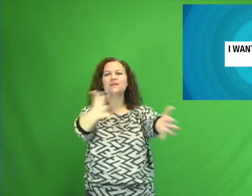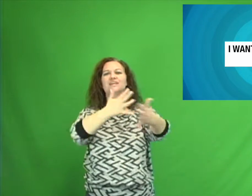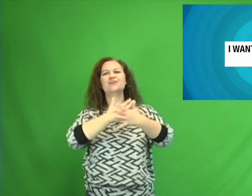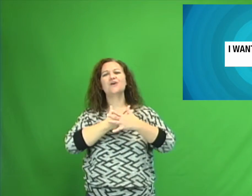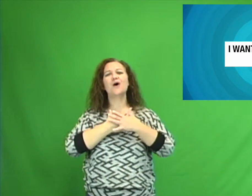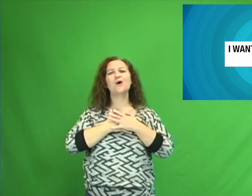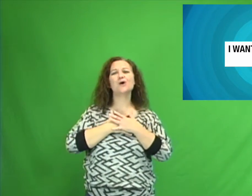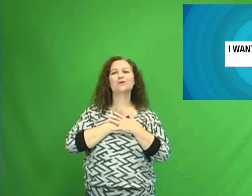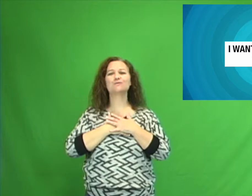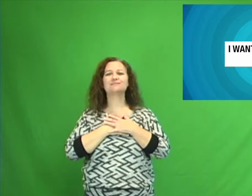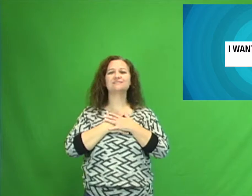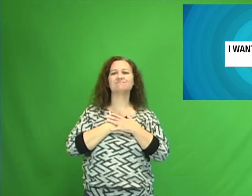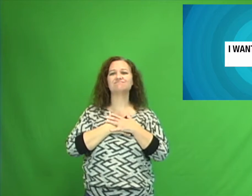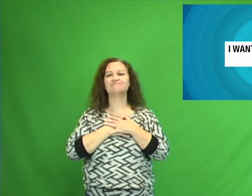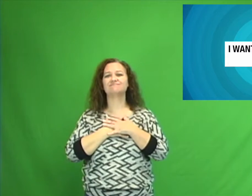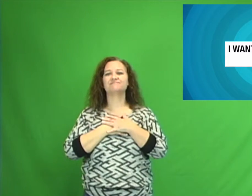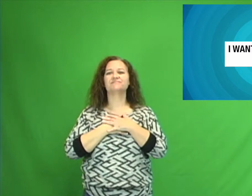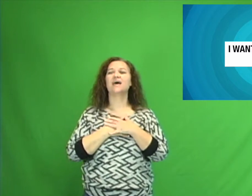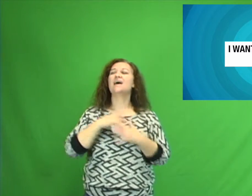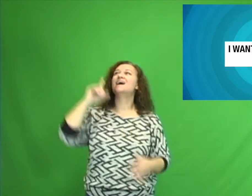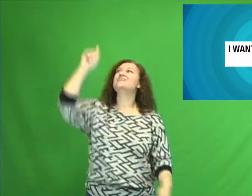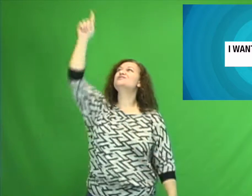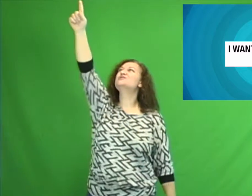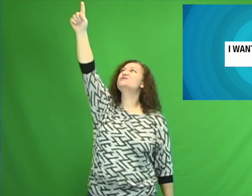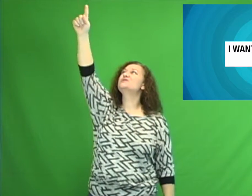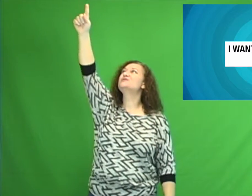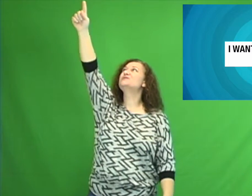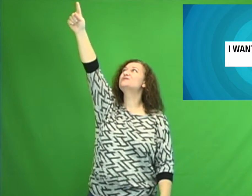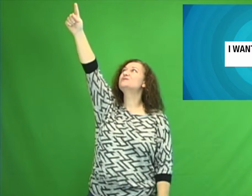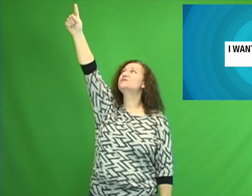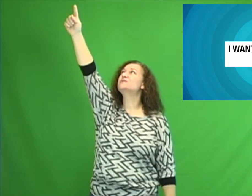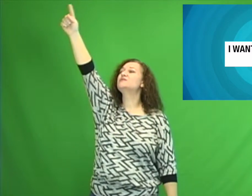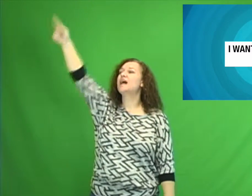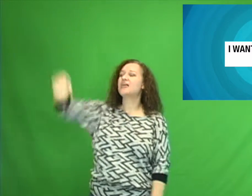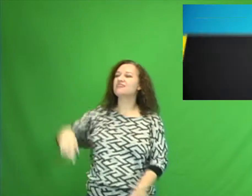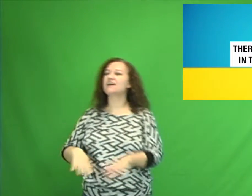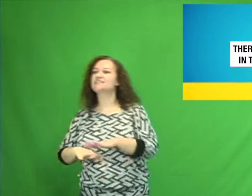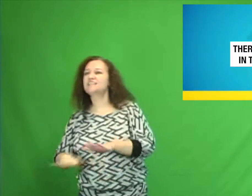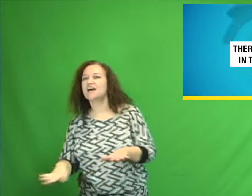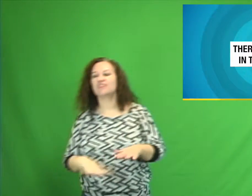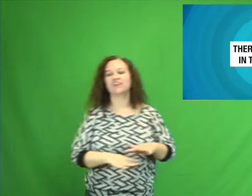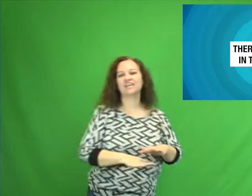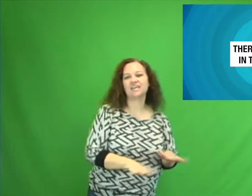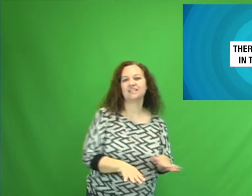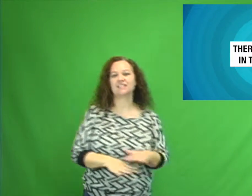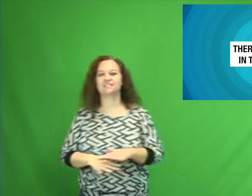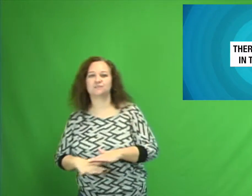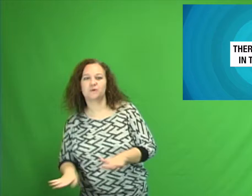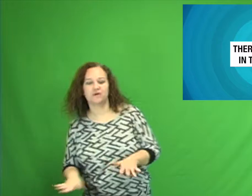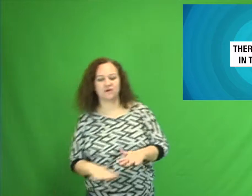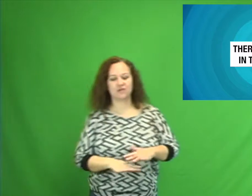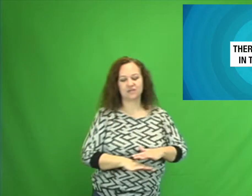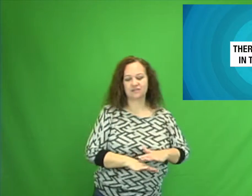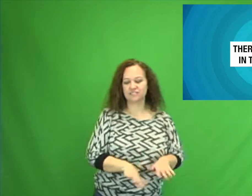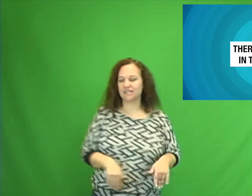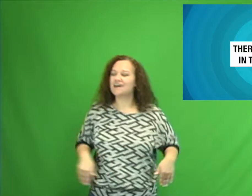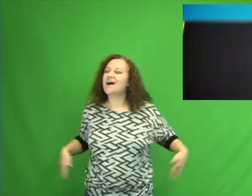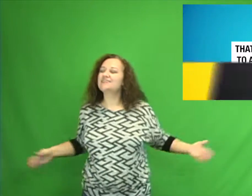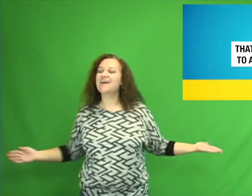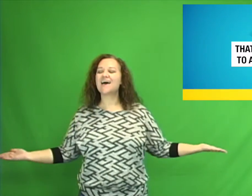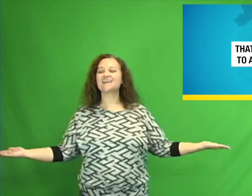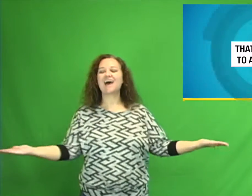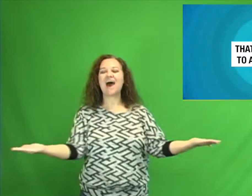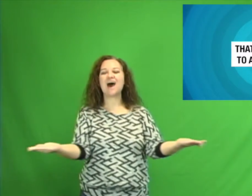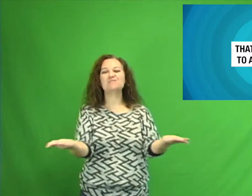want to be close to you There's nothing in this world